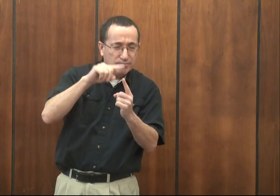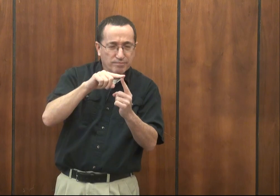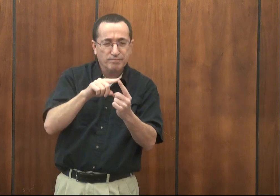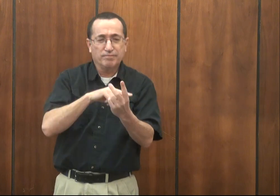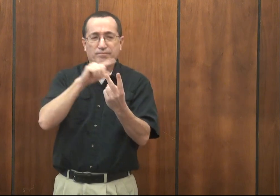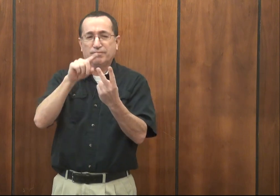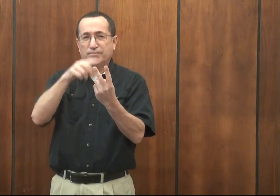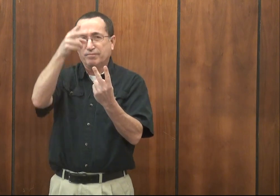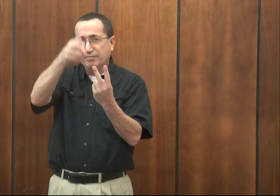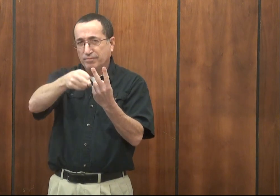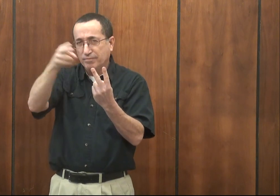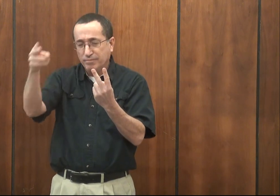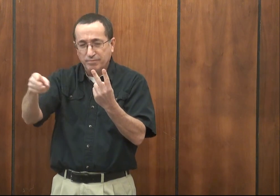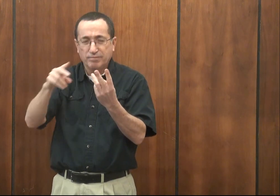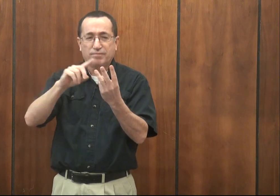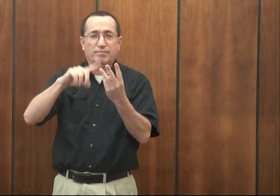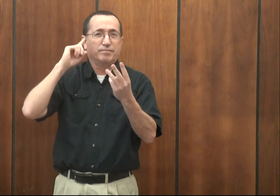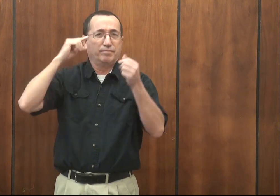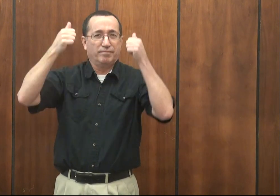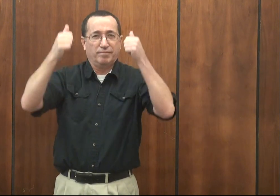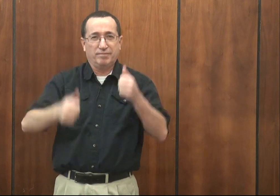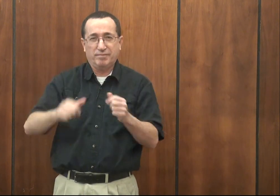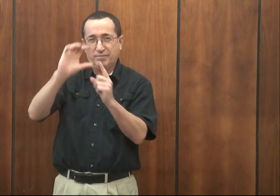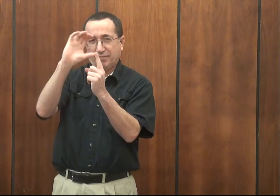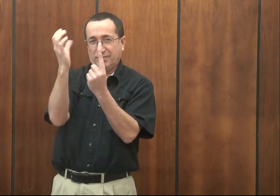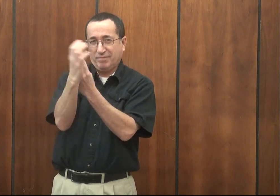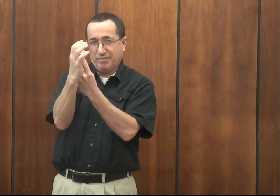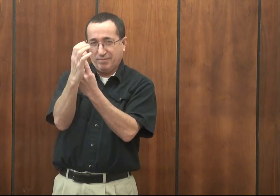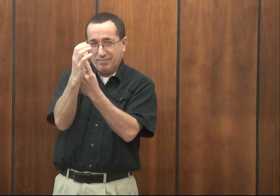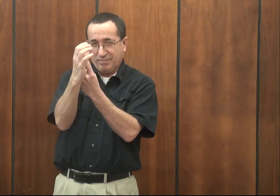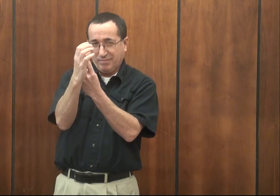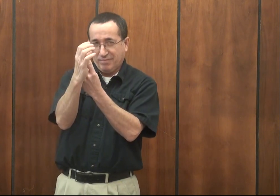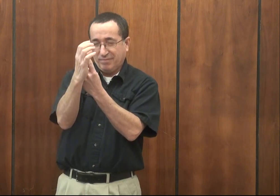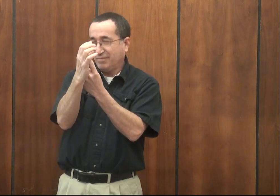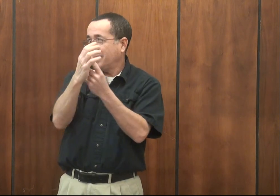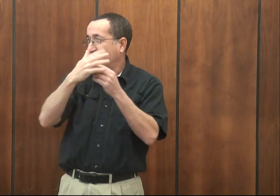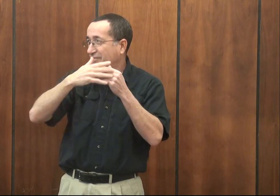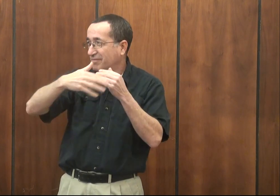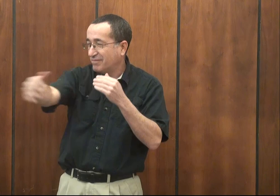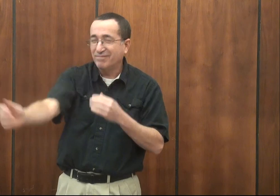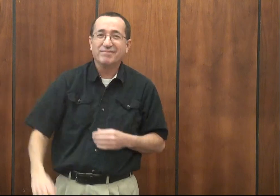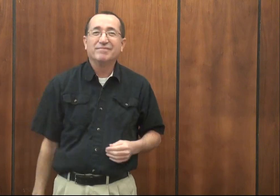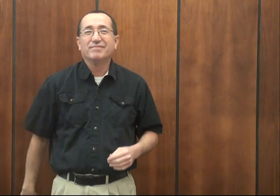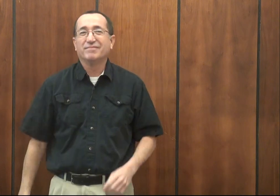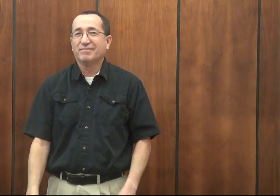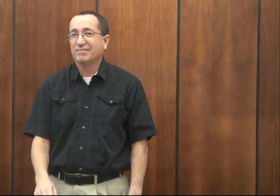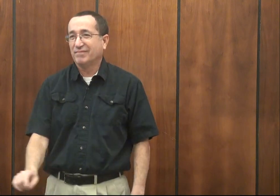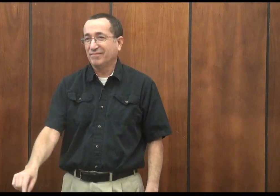working with deaf people, hard-of-hearing, and people with hearing loss in their various cultures.